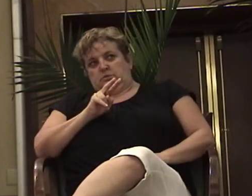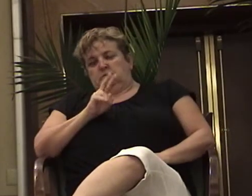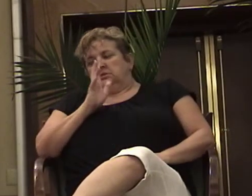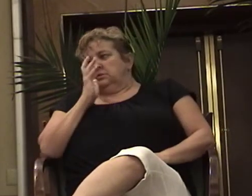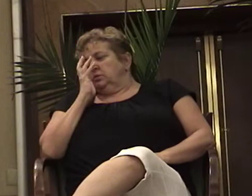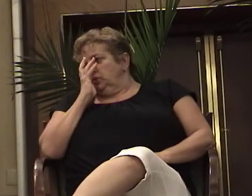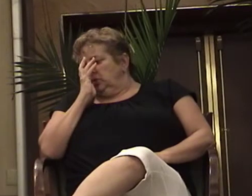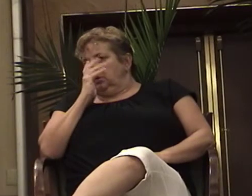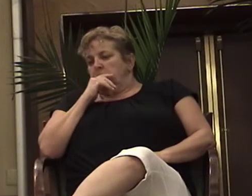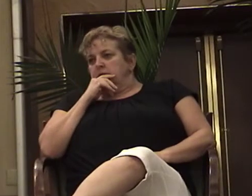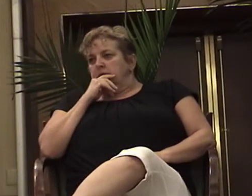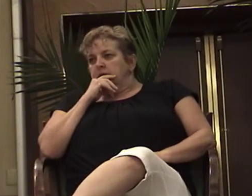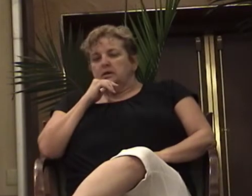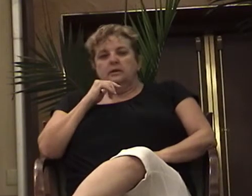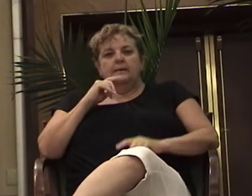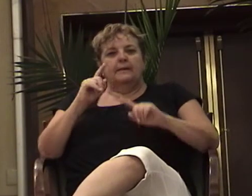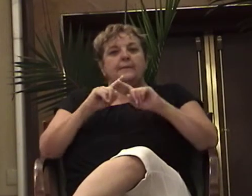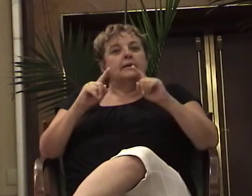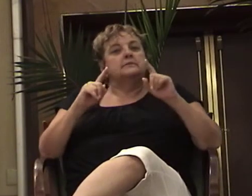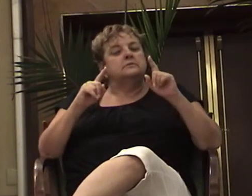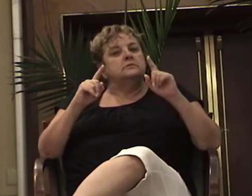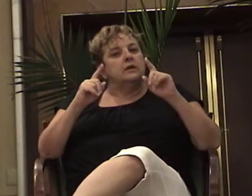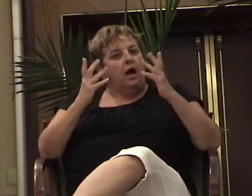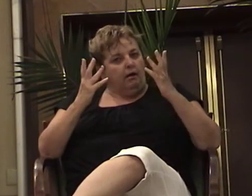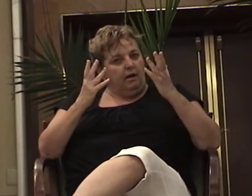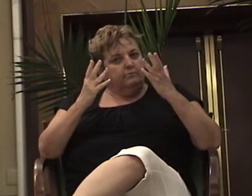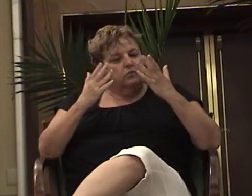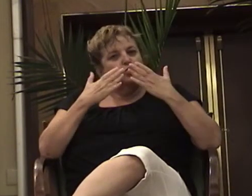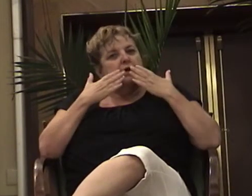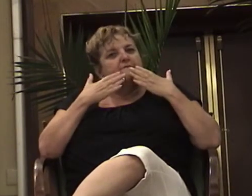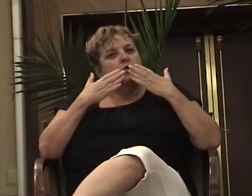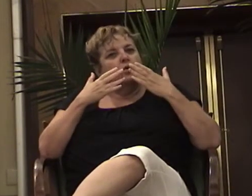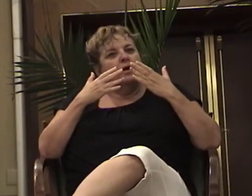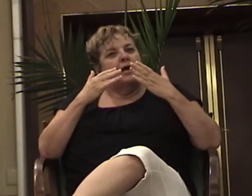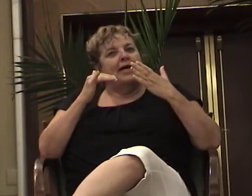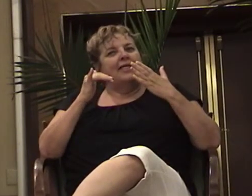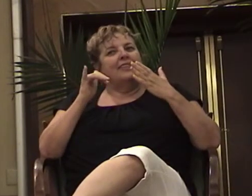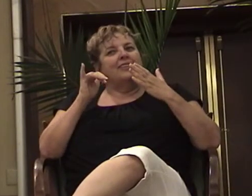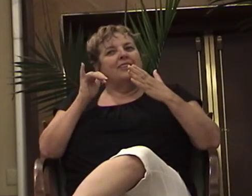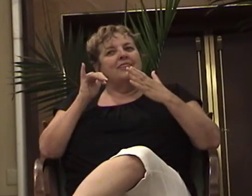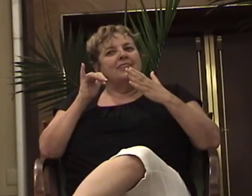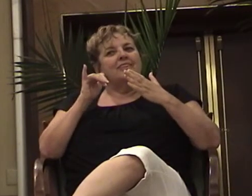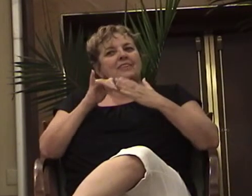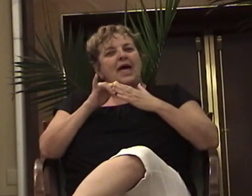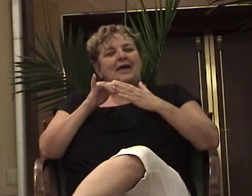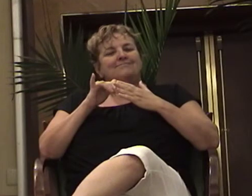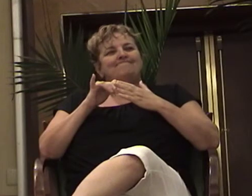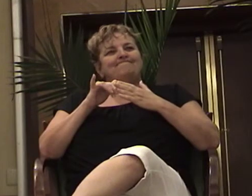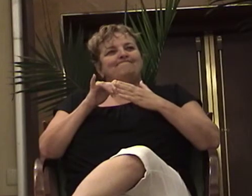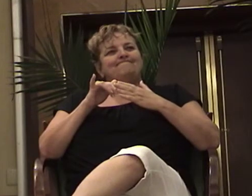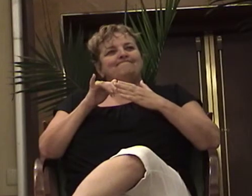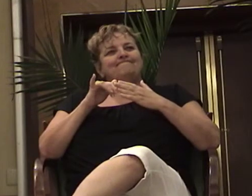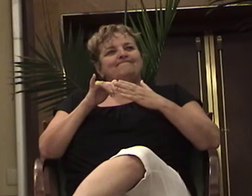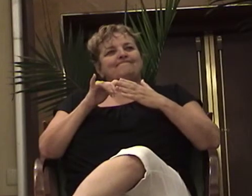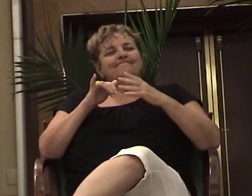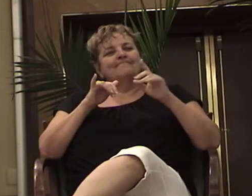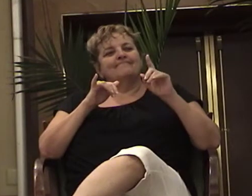But I'm thankful that when I'm missing what I knew her to be, that I can come to Florida